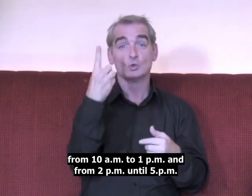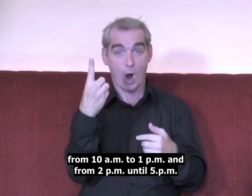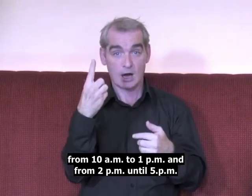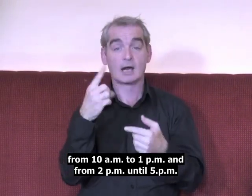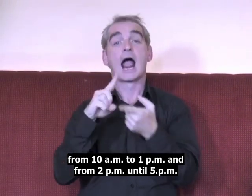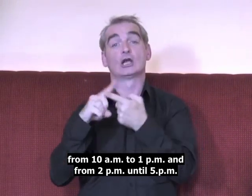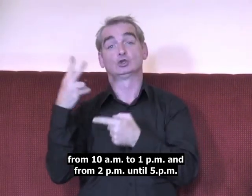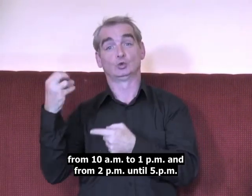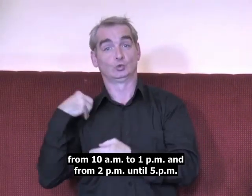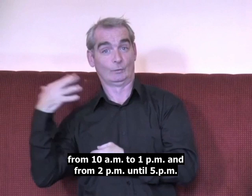2pm to 5pm.